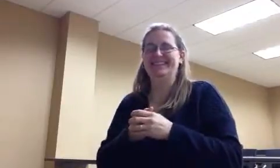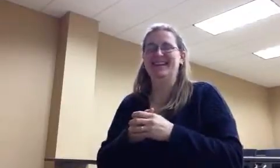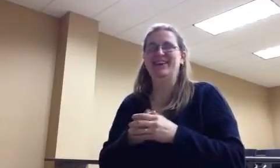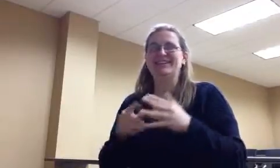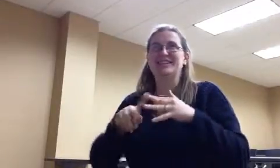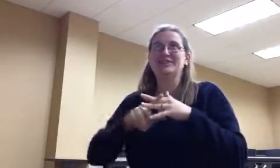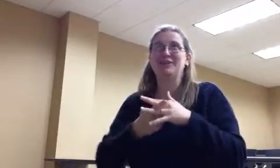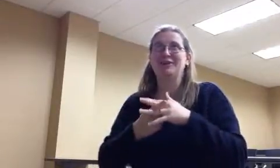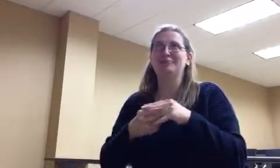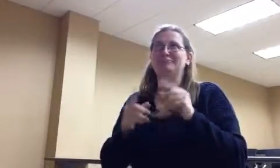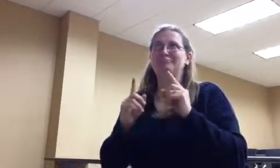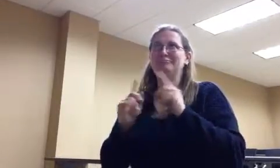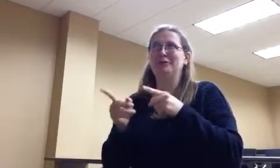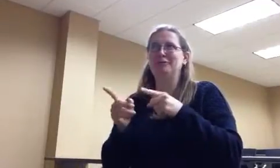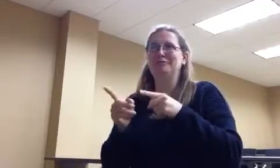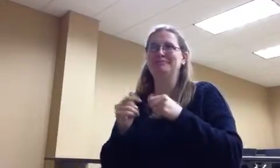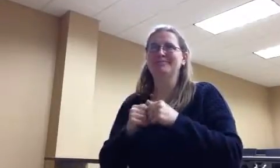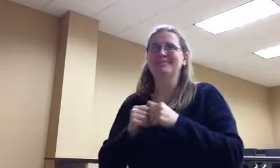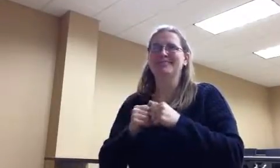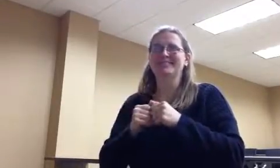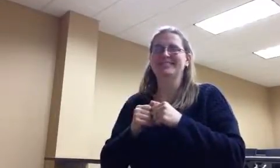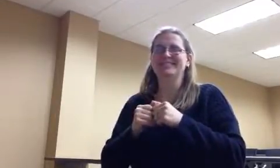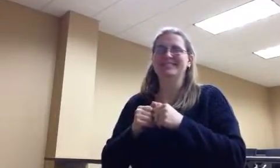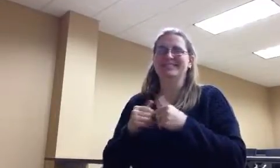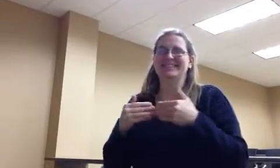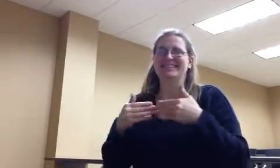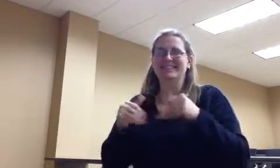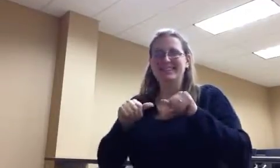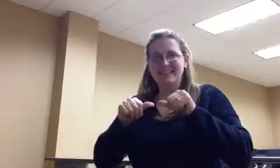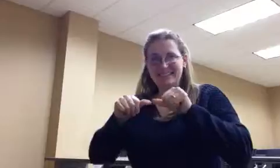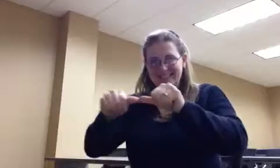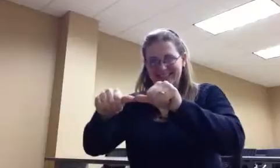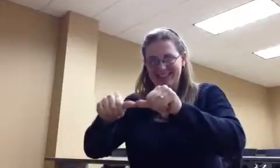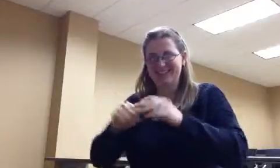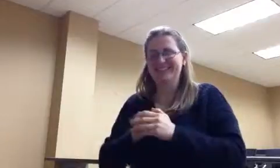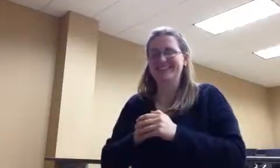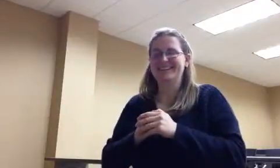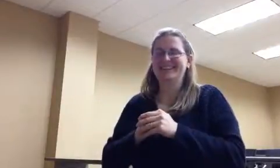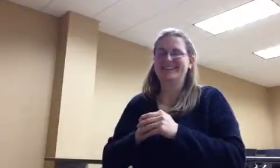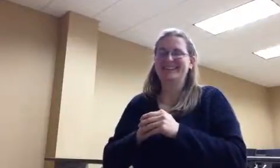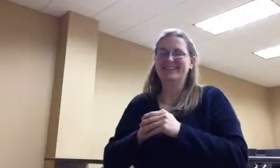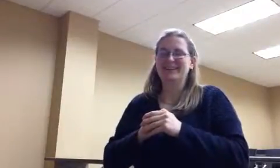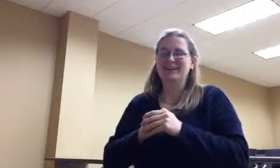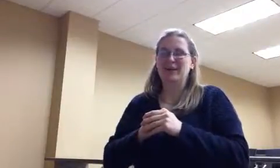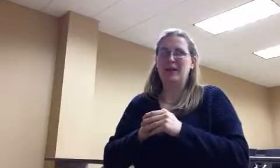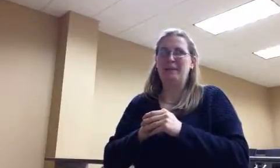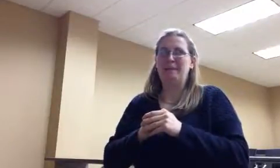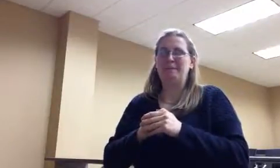I was like, start. Go. Continue. Move forward. And relax.